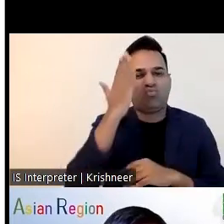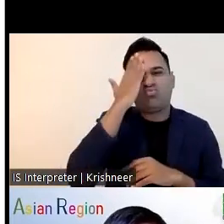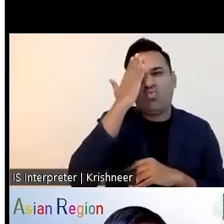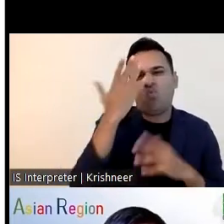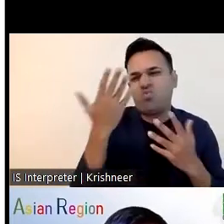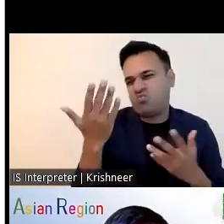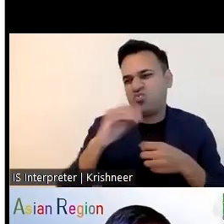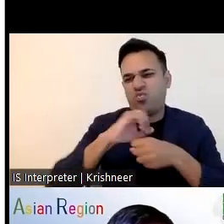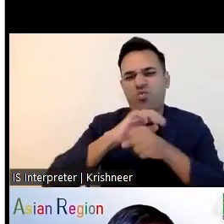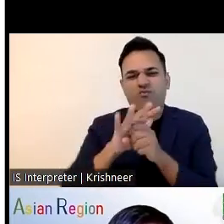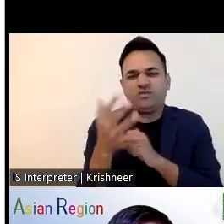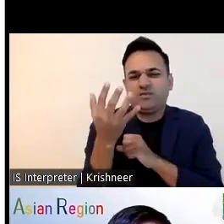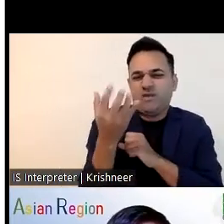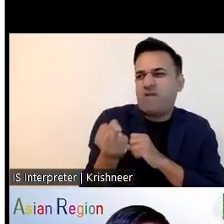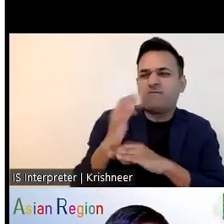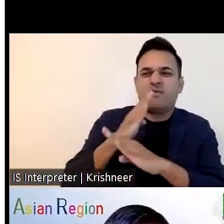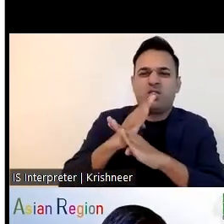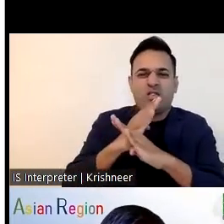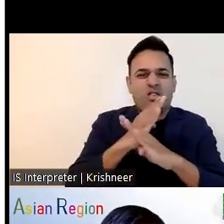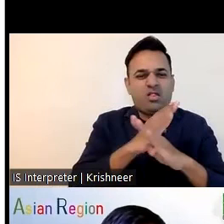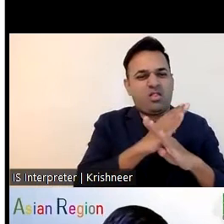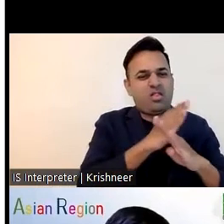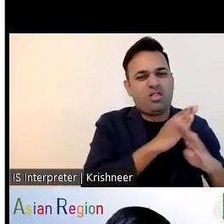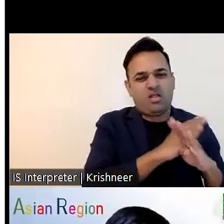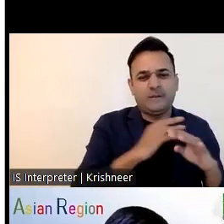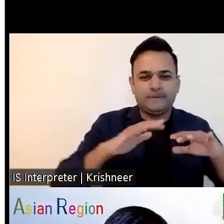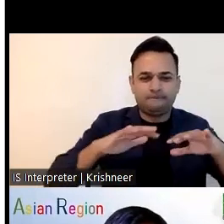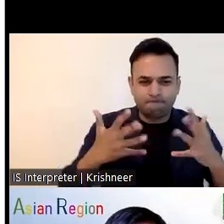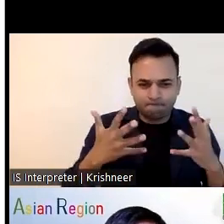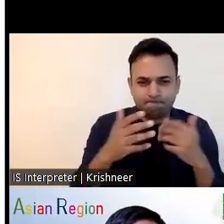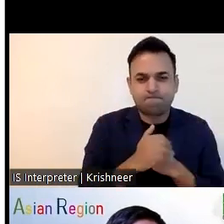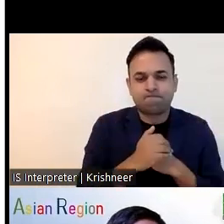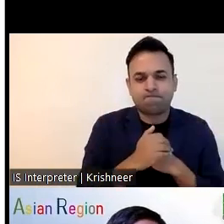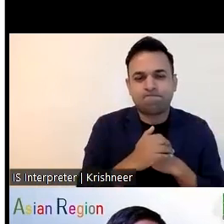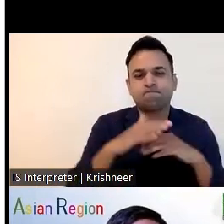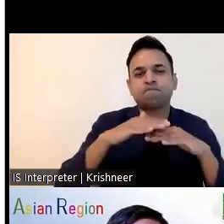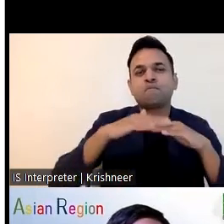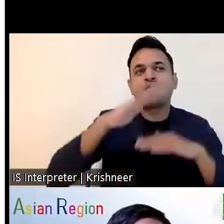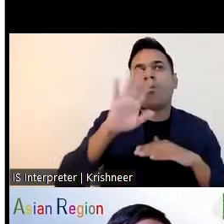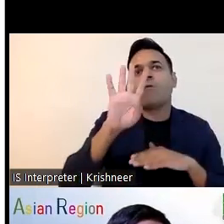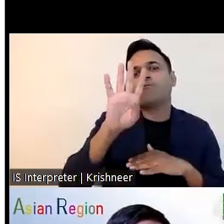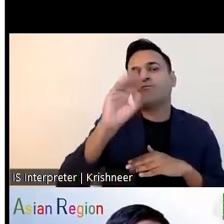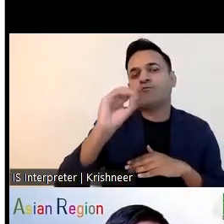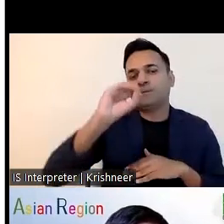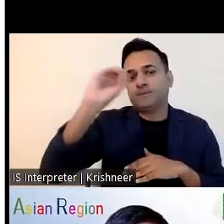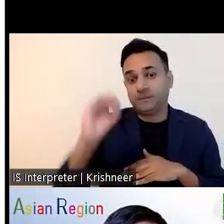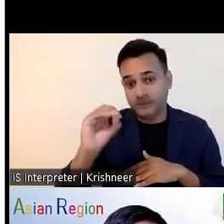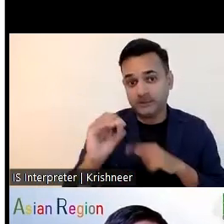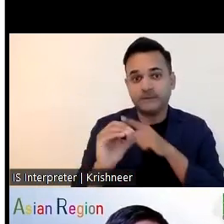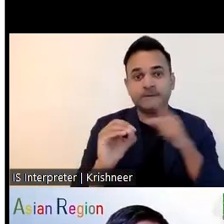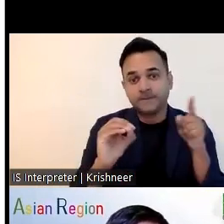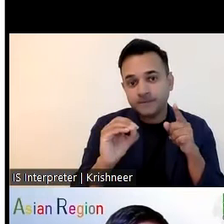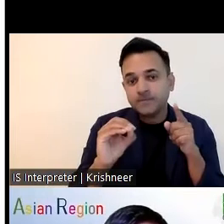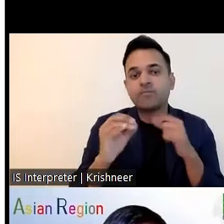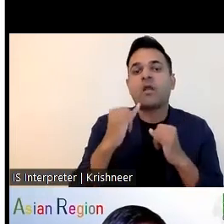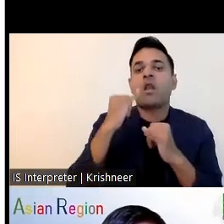muted variant of kobe 19 and uh phasewise lockdown and the sad thing is that we don't have up to date data